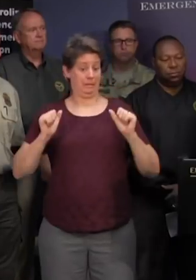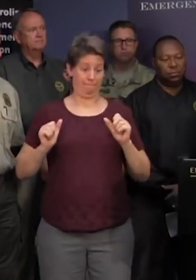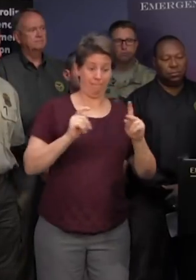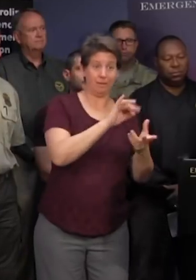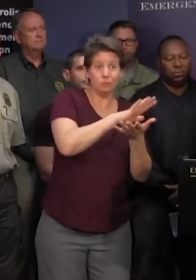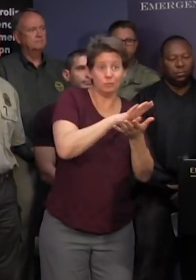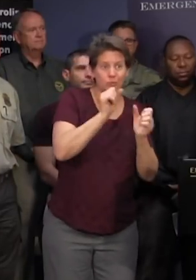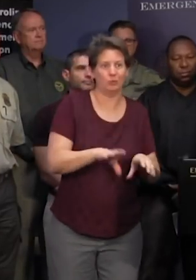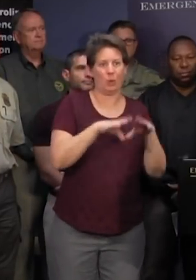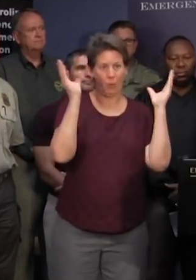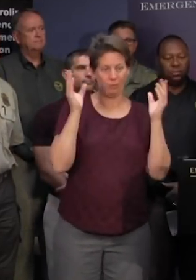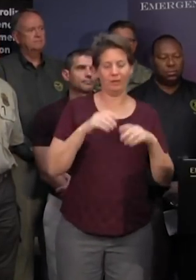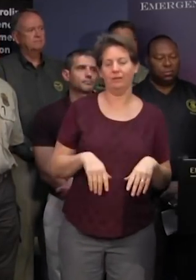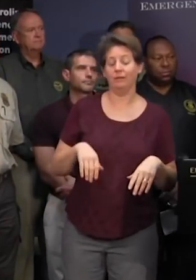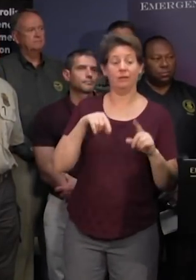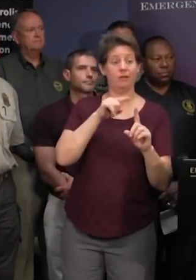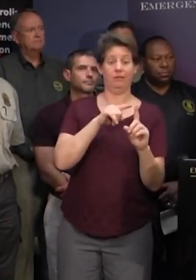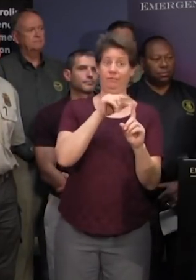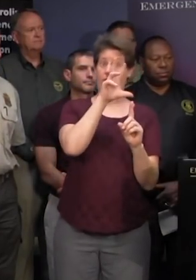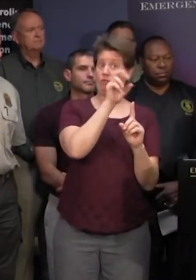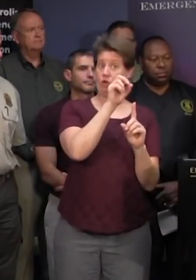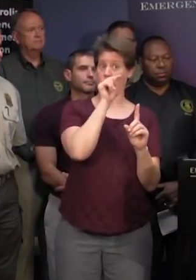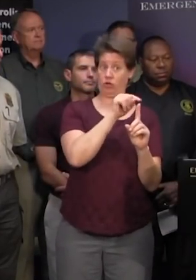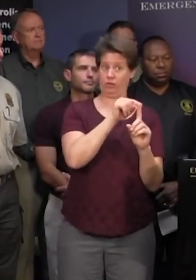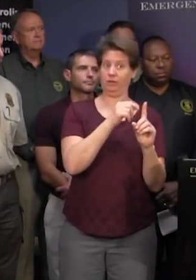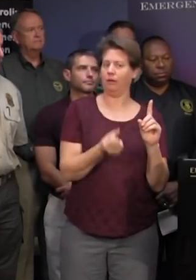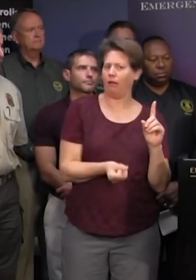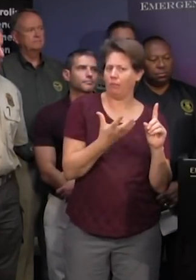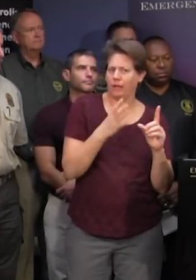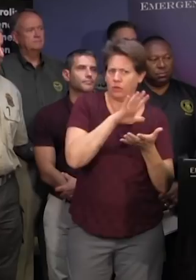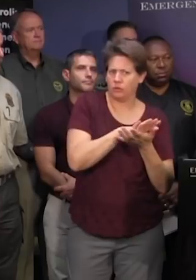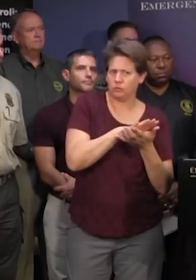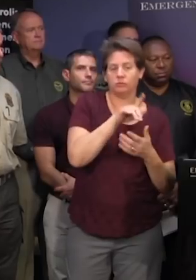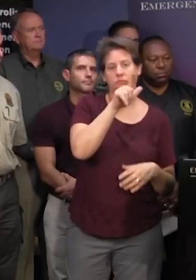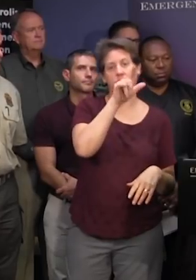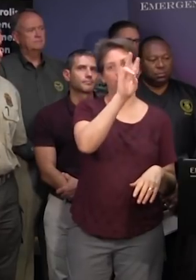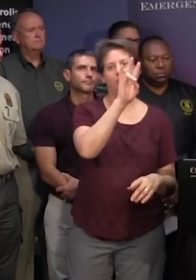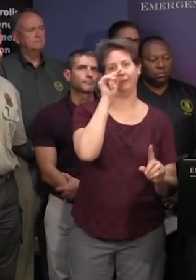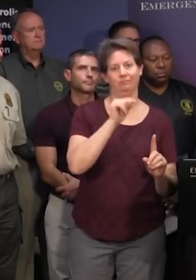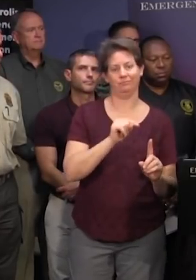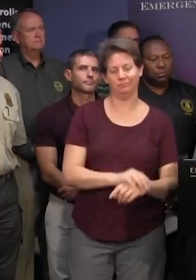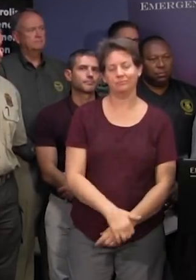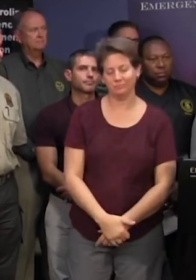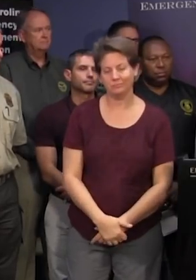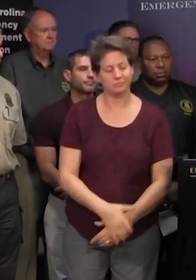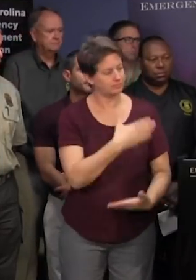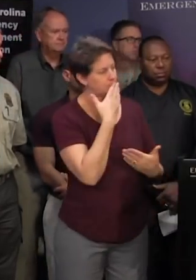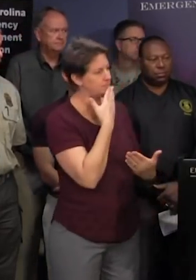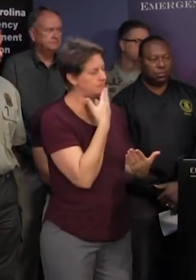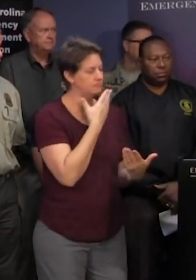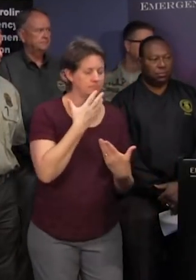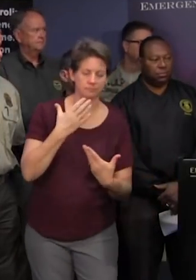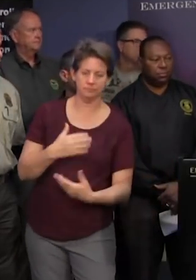for them to open of the 30 general population shelters 27 of those are in schools thank you thank you